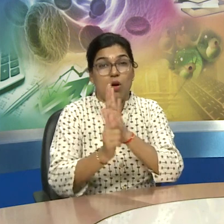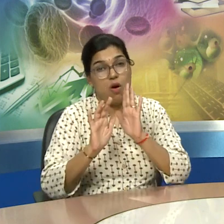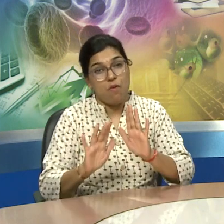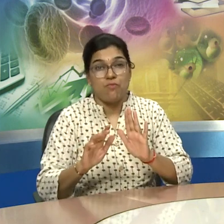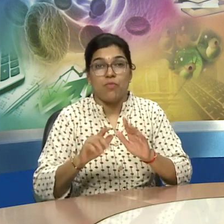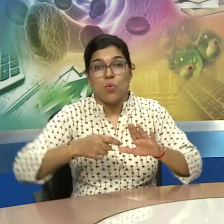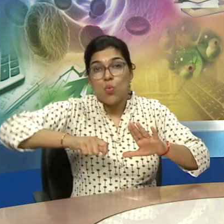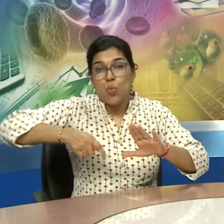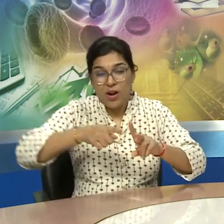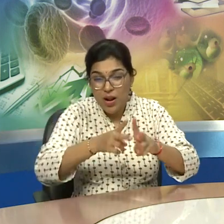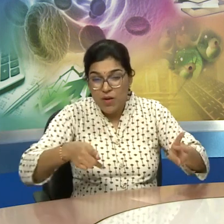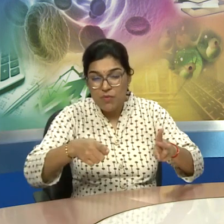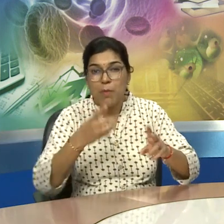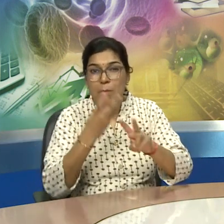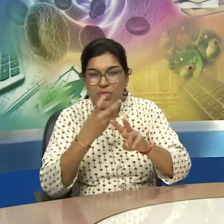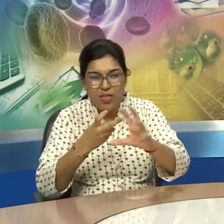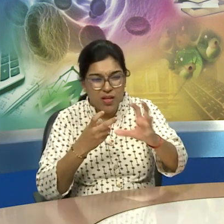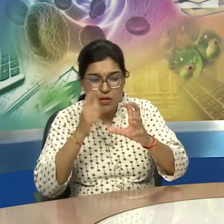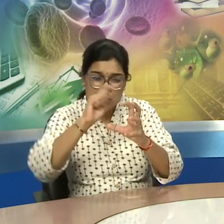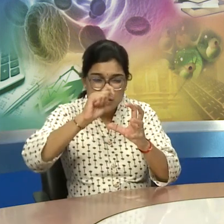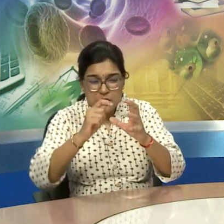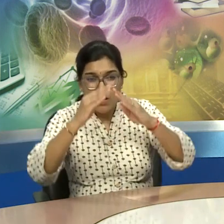and along with human evolution